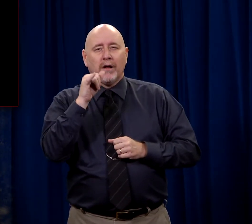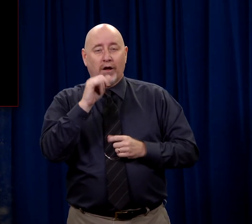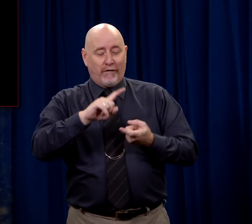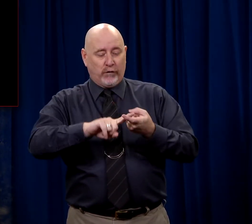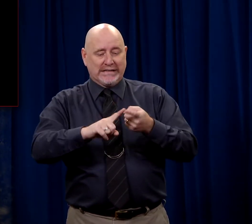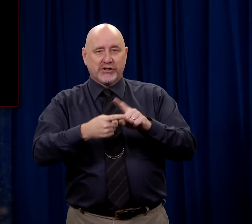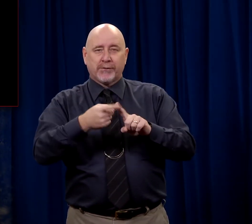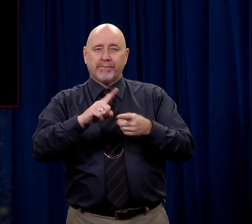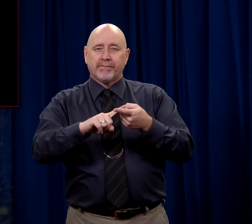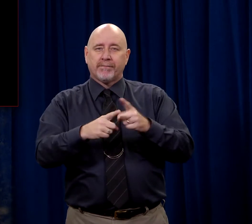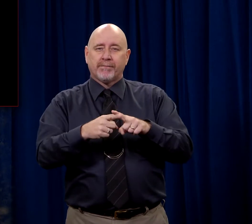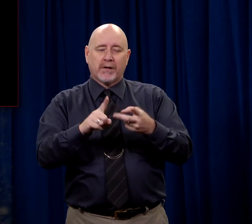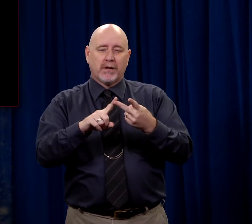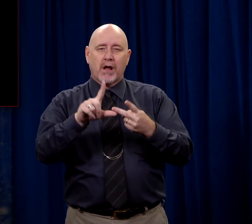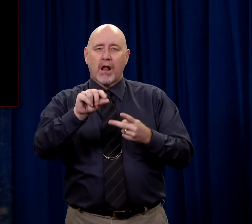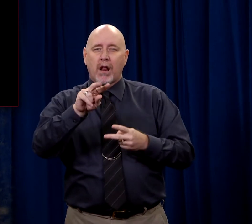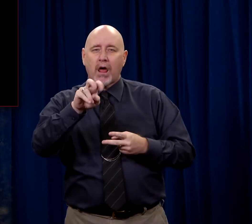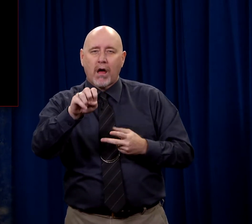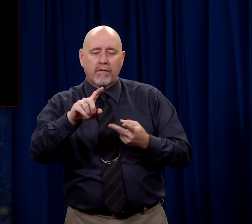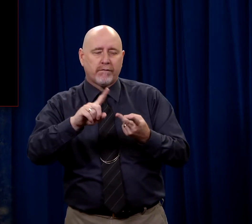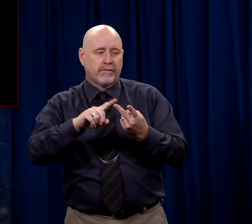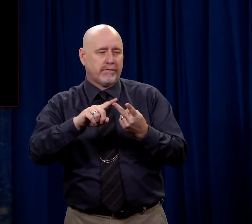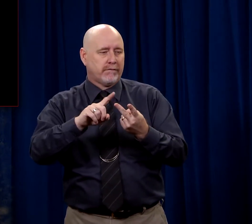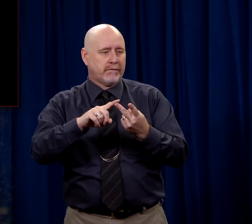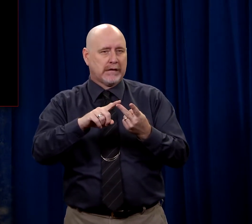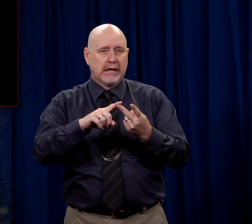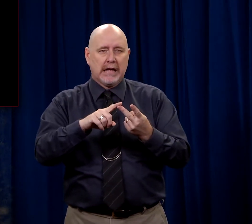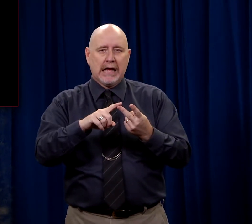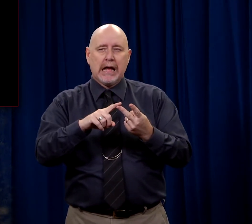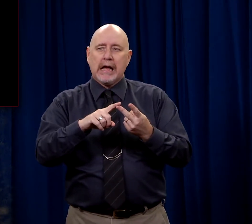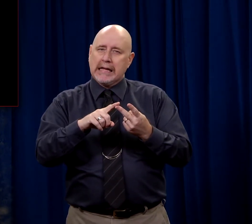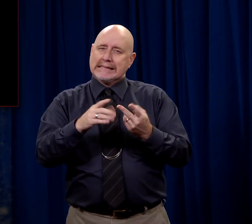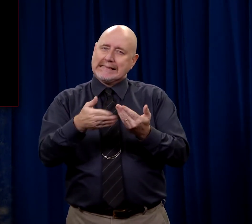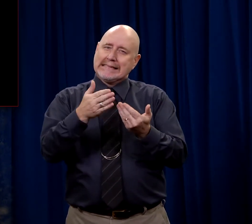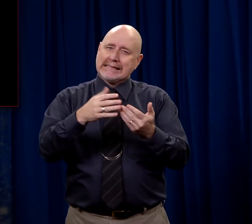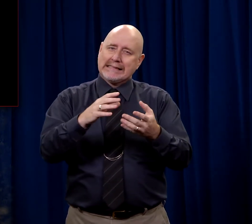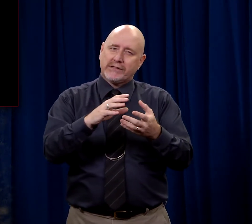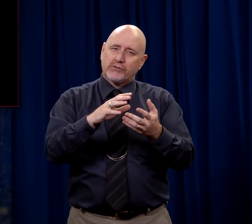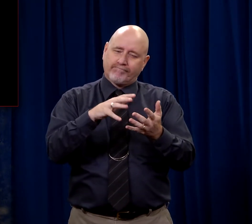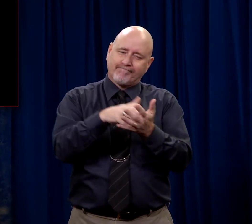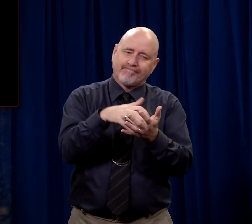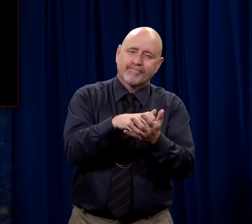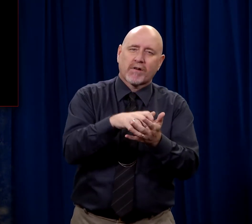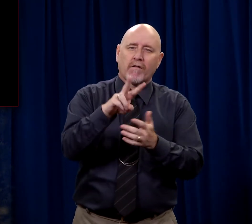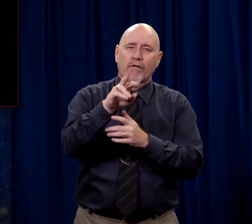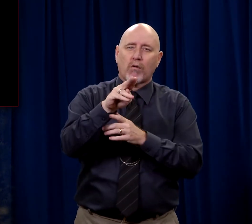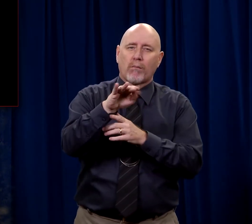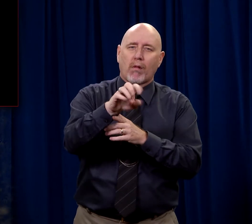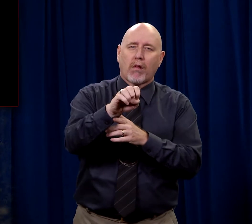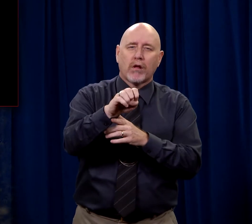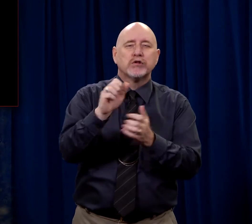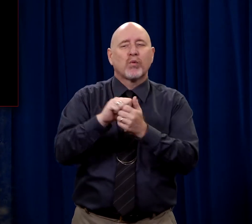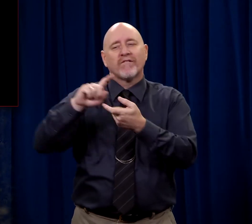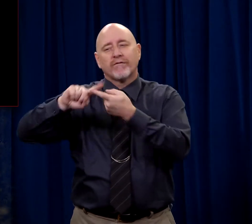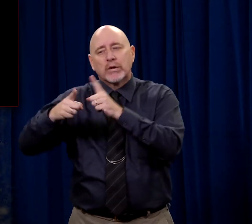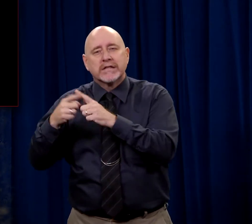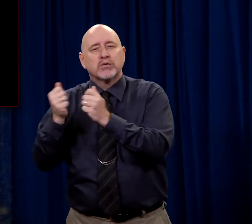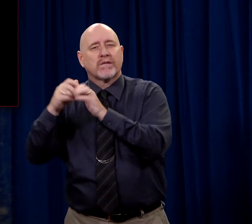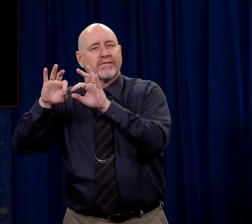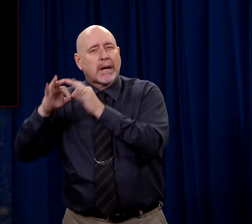friendship and to love. And it exists in families. It exists in marriage. It exists among friends.